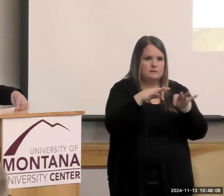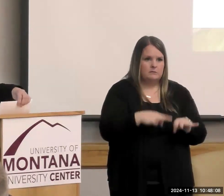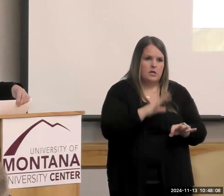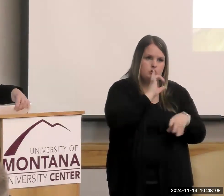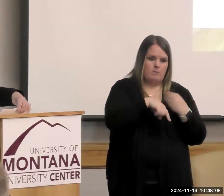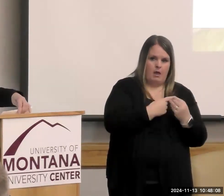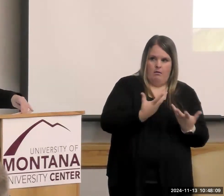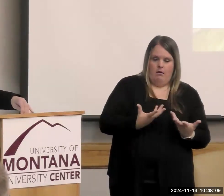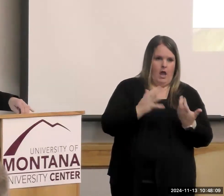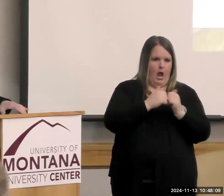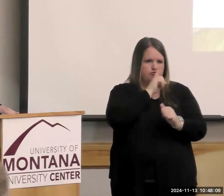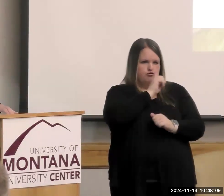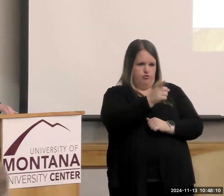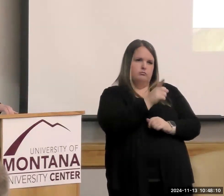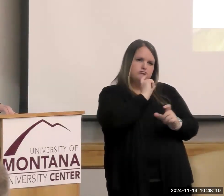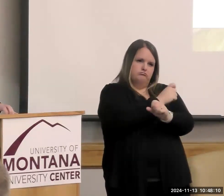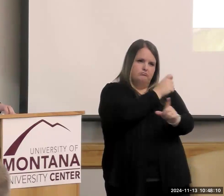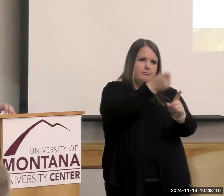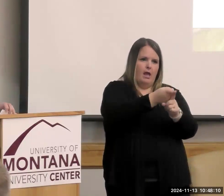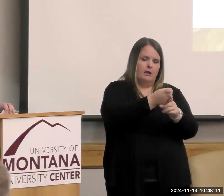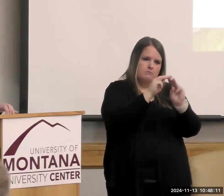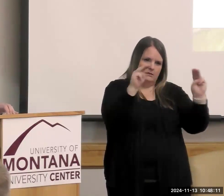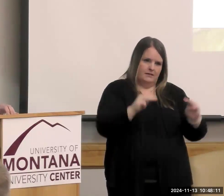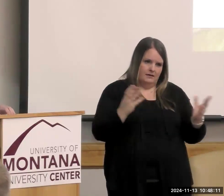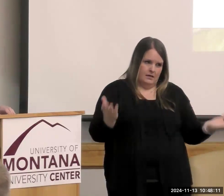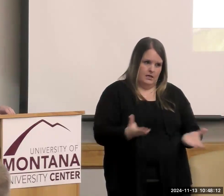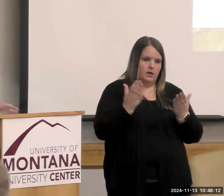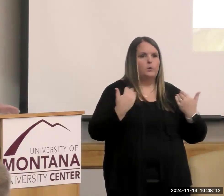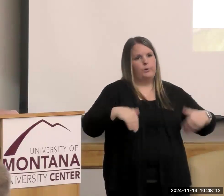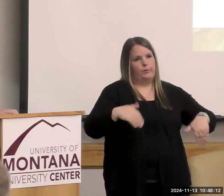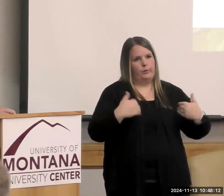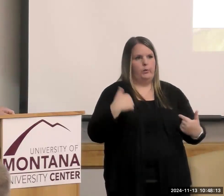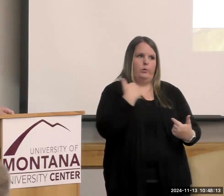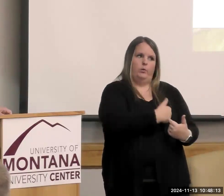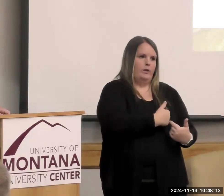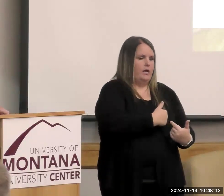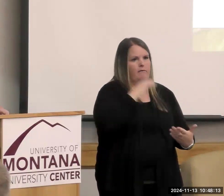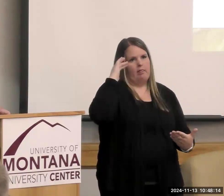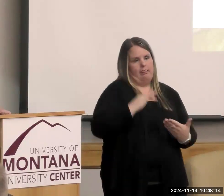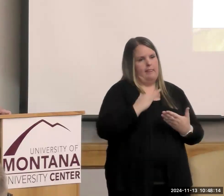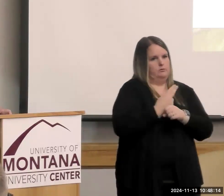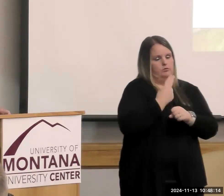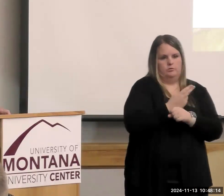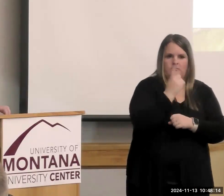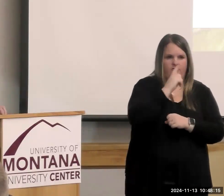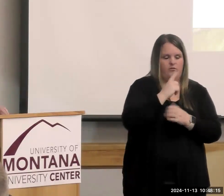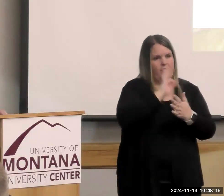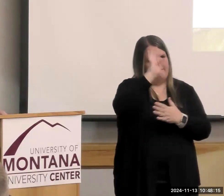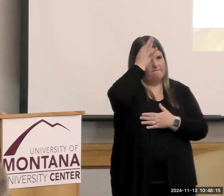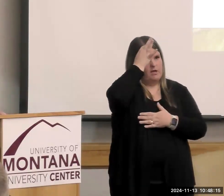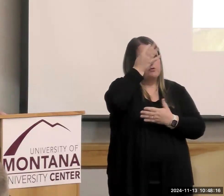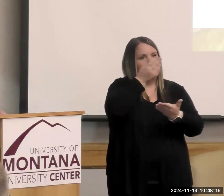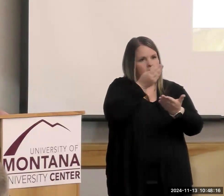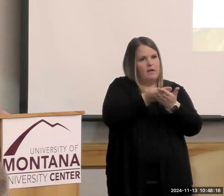true that is for Montana, given that we have one of the lowest rates of utilization of the federally funded programs in the nation.